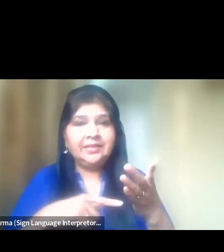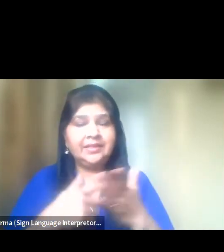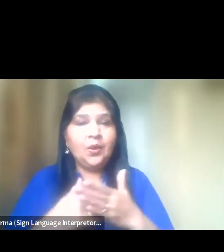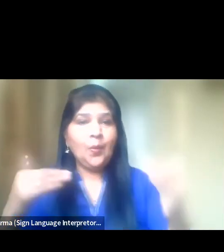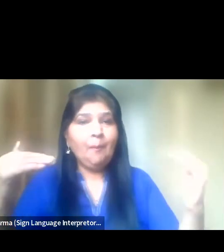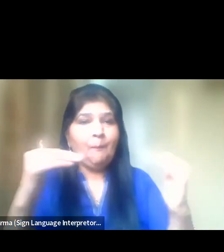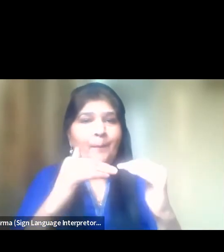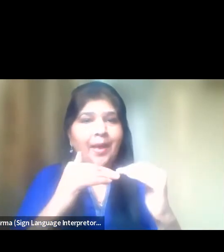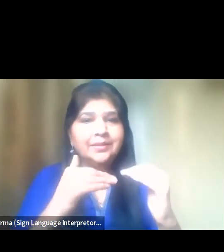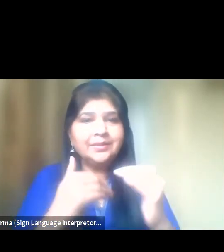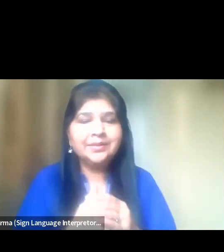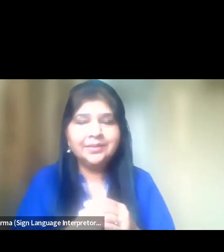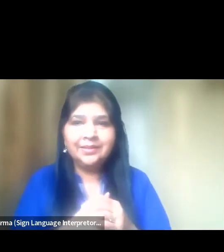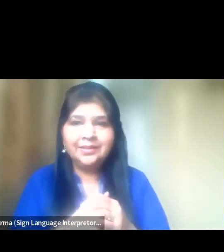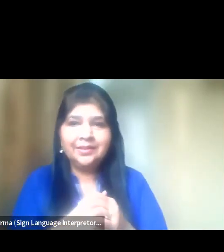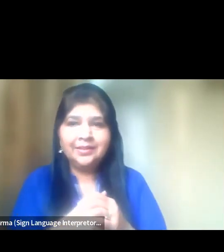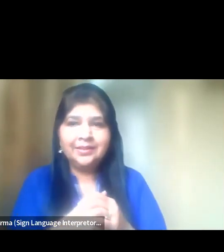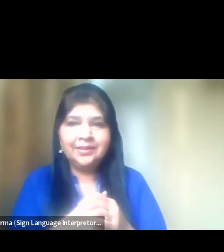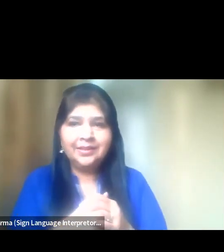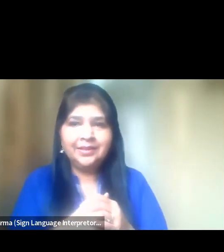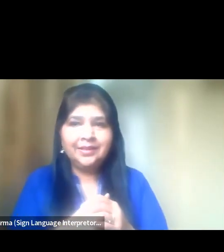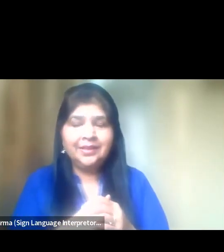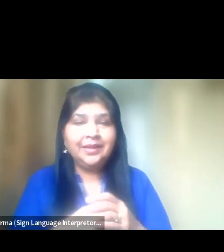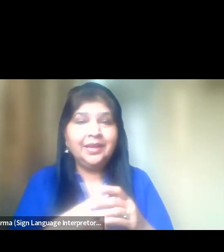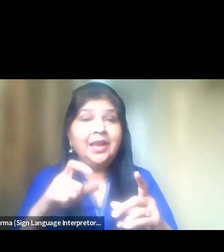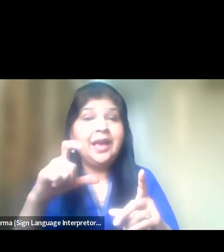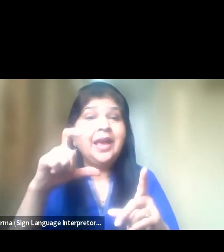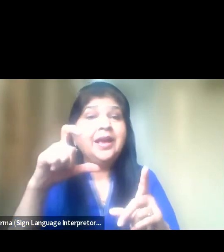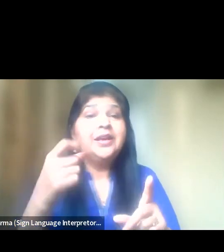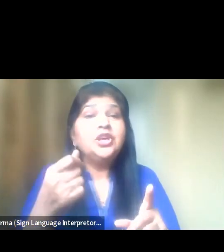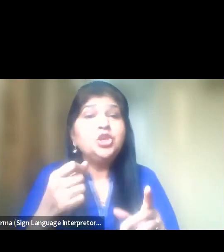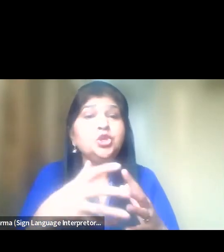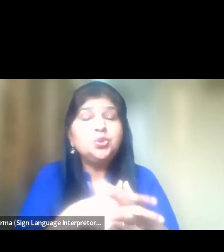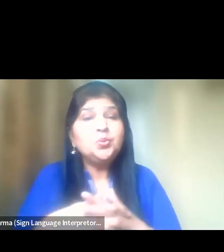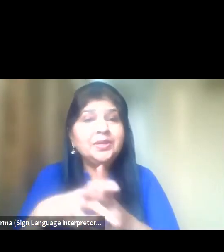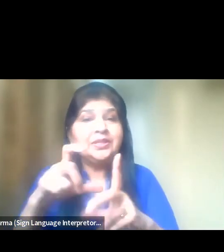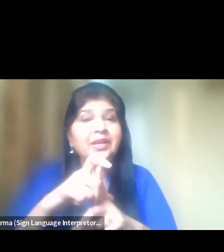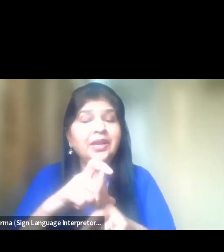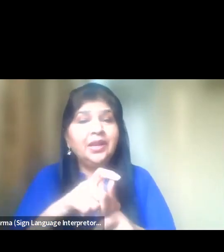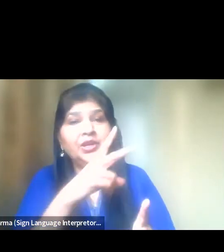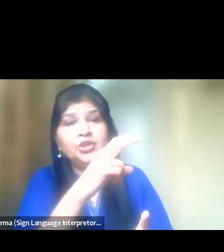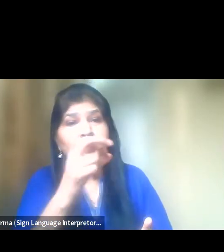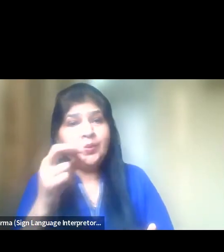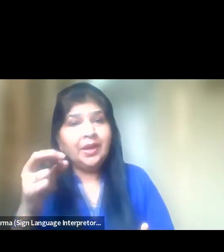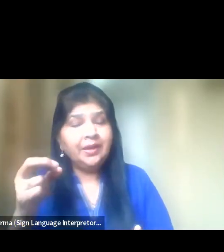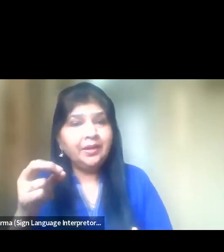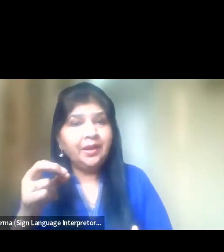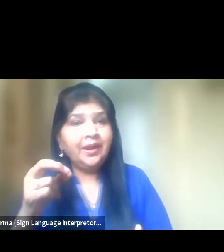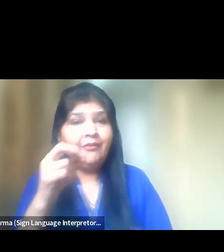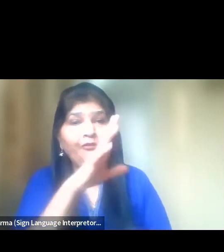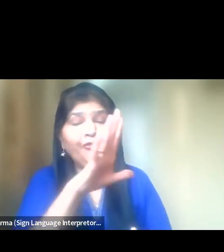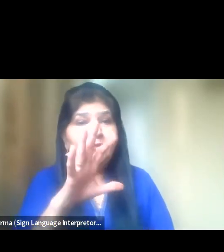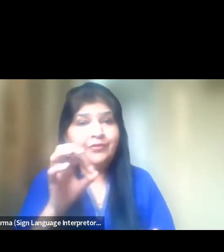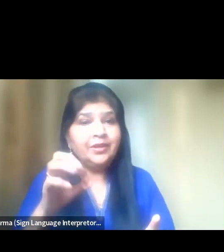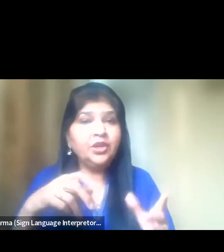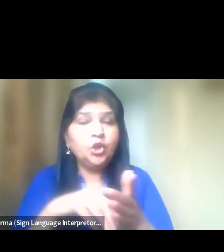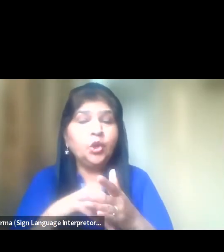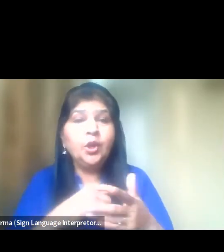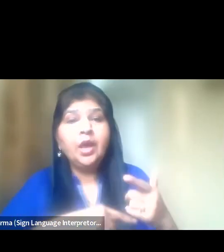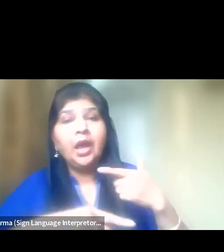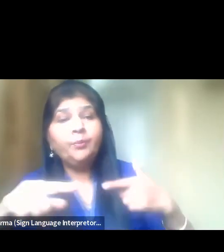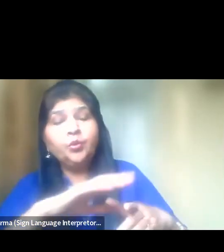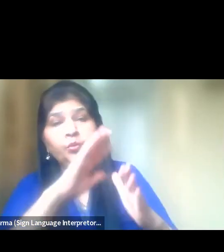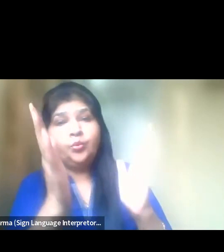dollar for dollar amount over 250 dollars and up to total